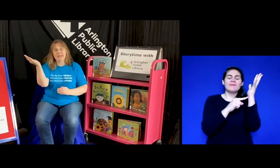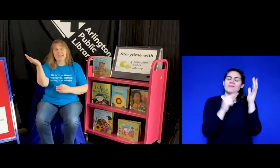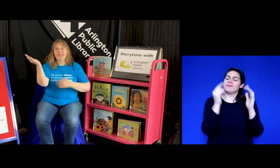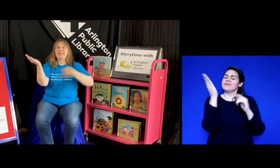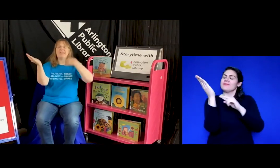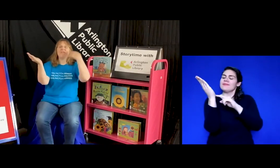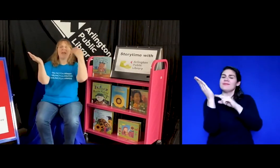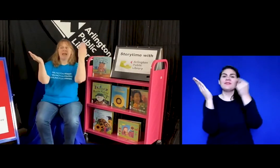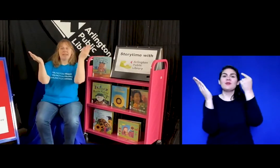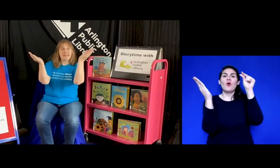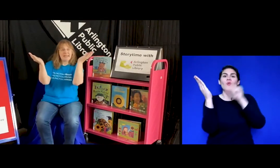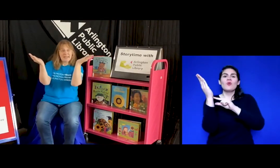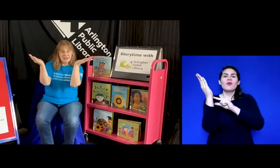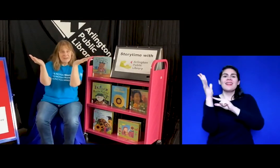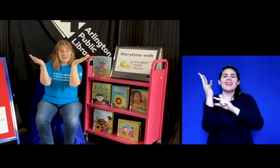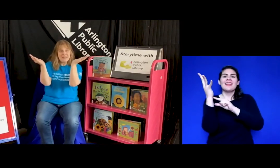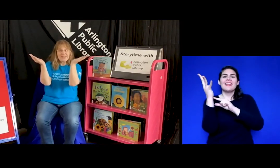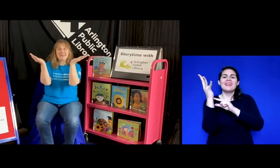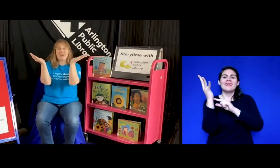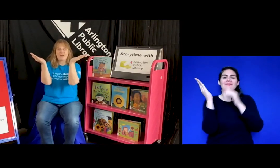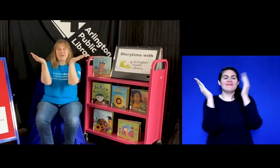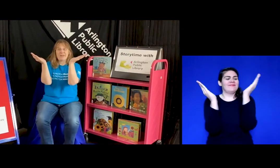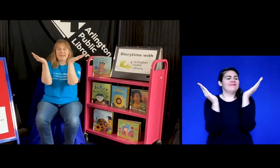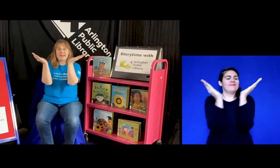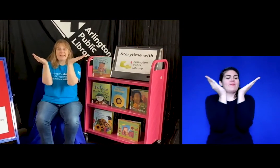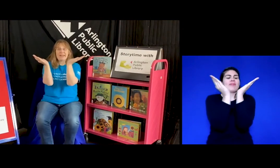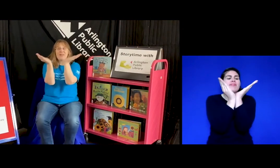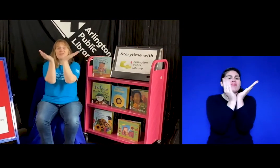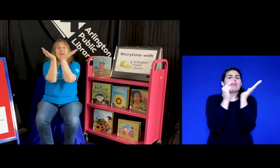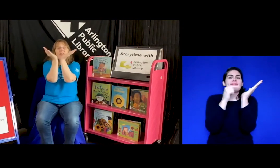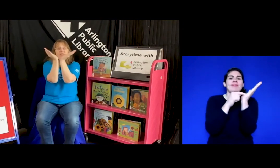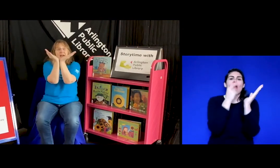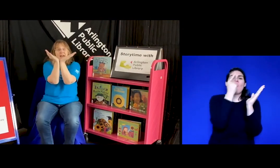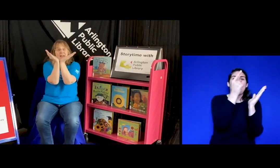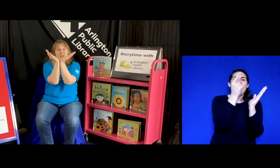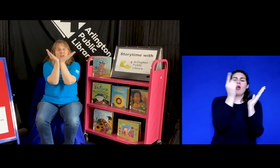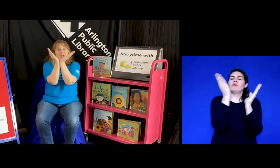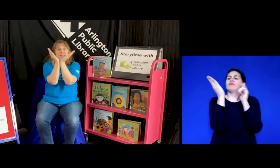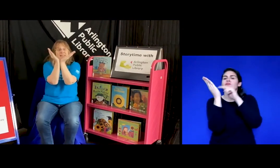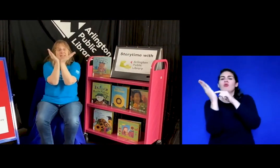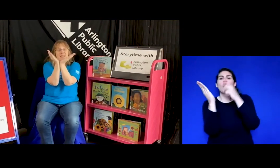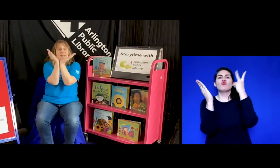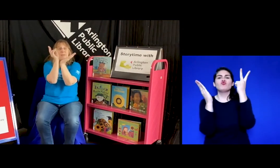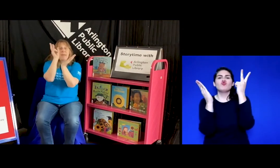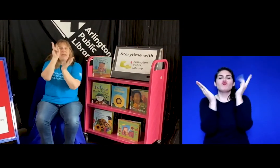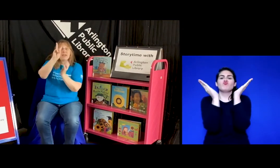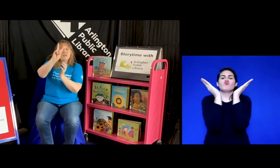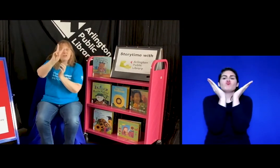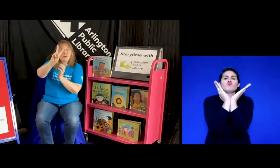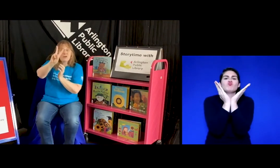leaf and here is a green leaf that you see makes two